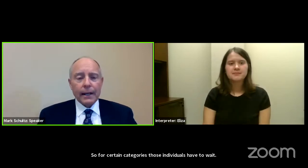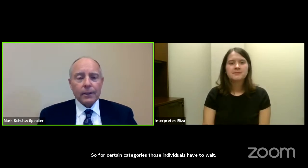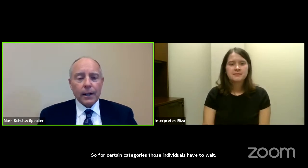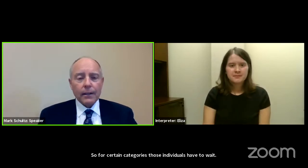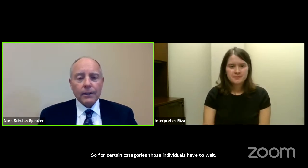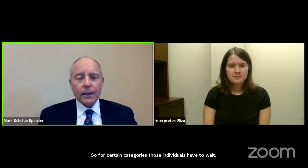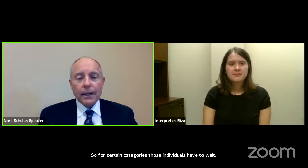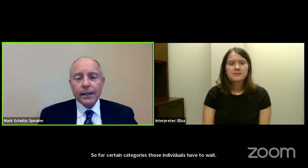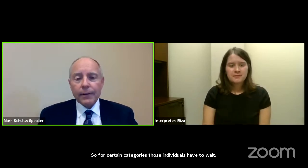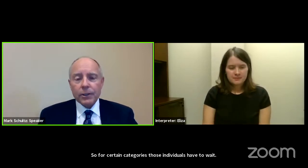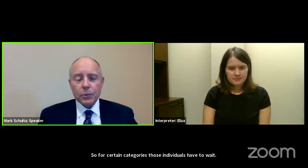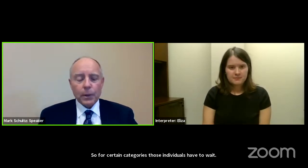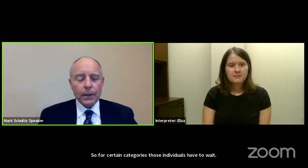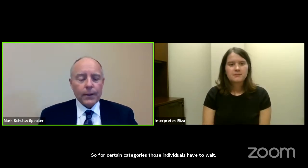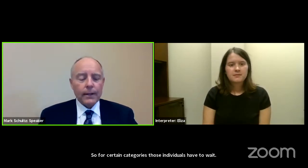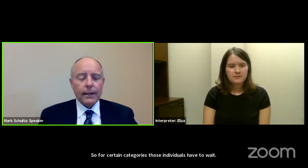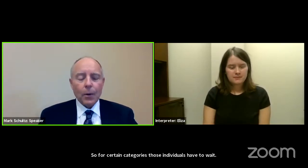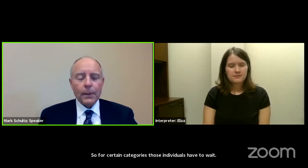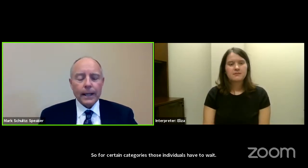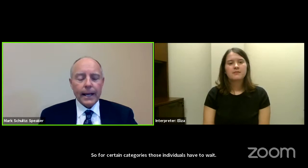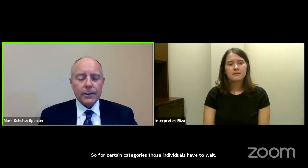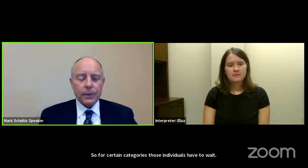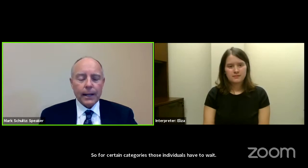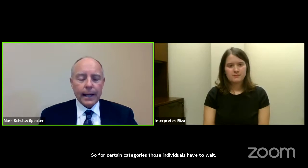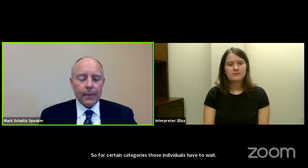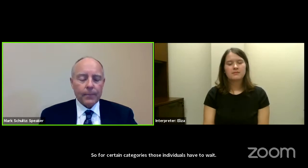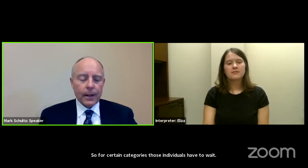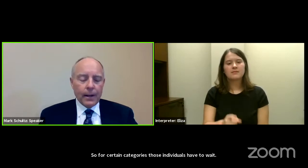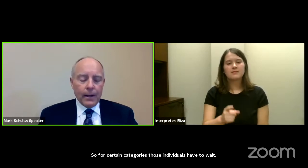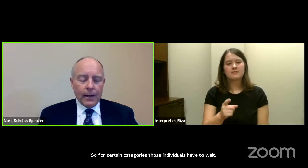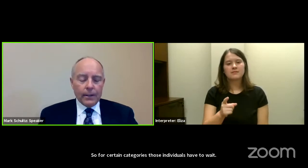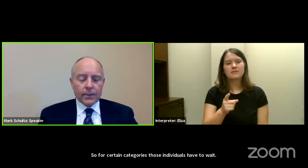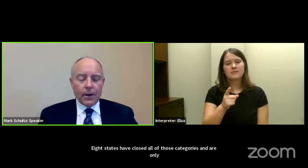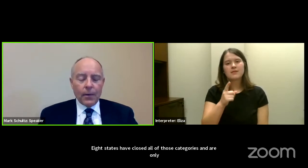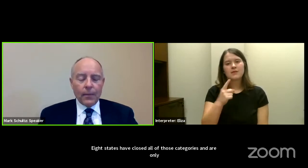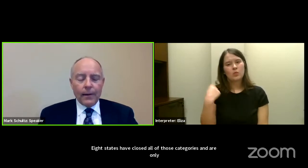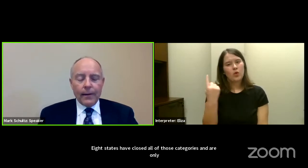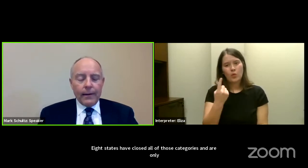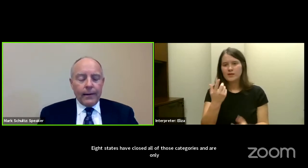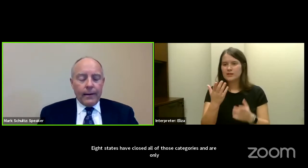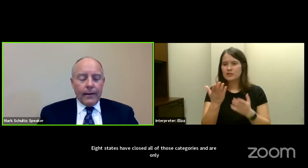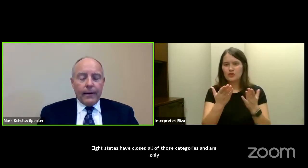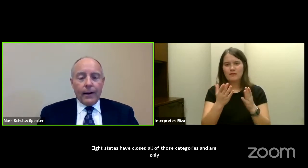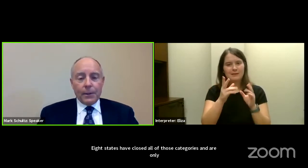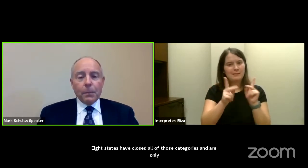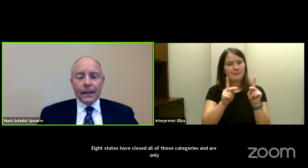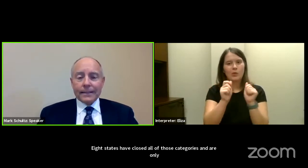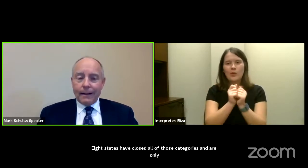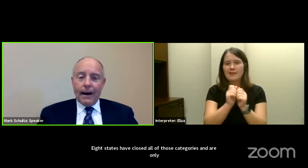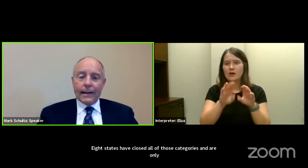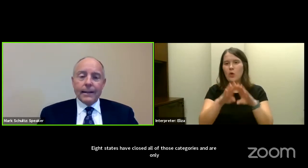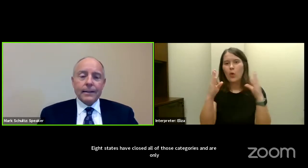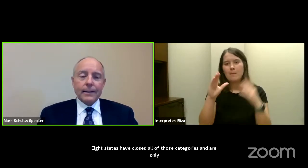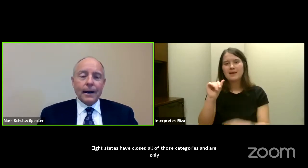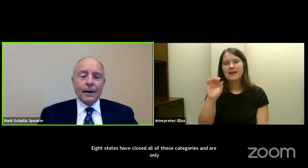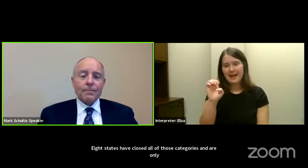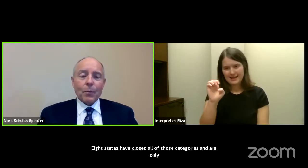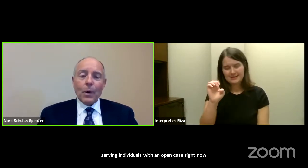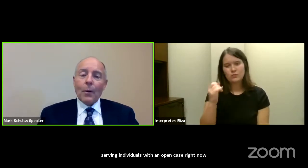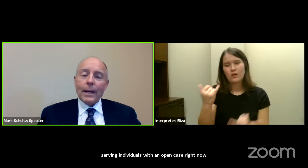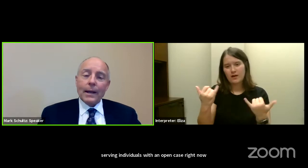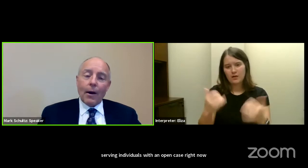only serving individuals with an open case right now. So on the plus side,